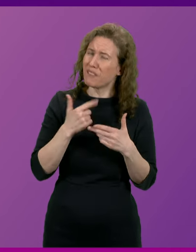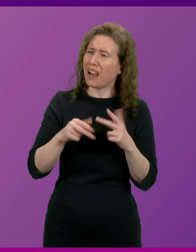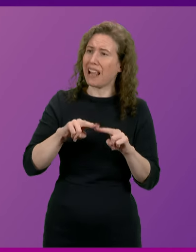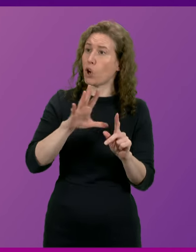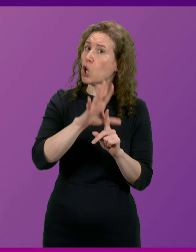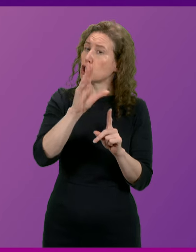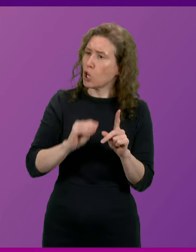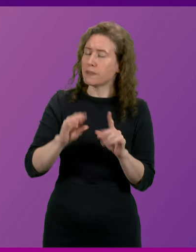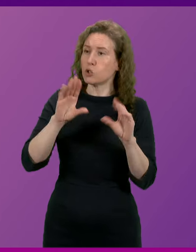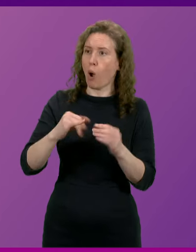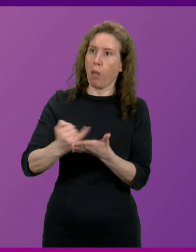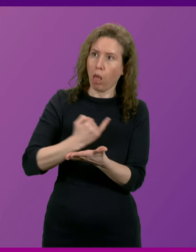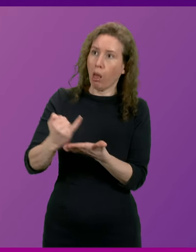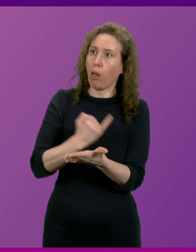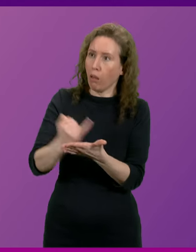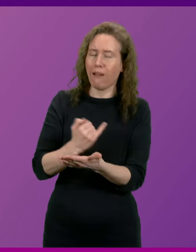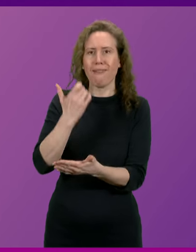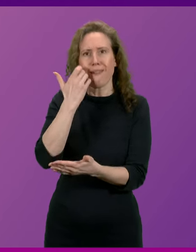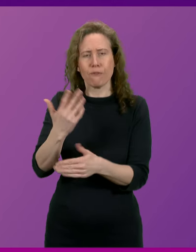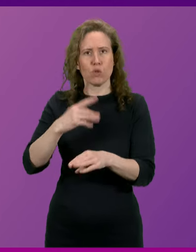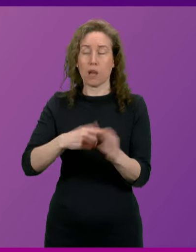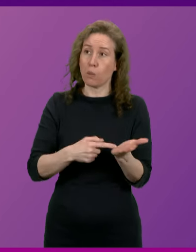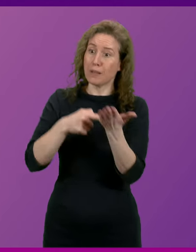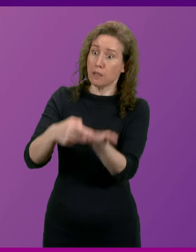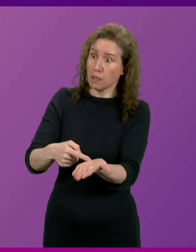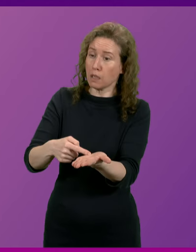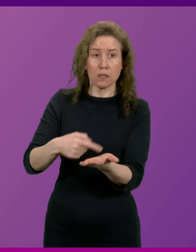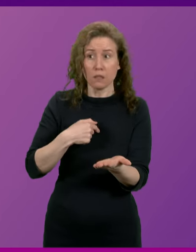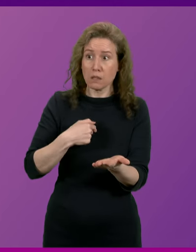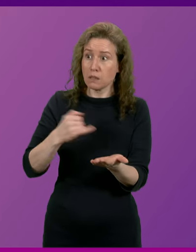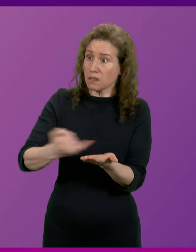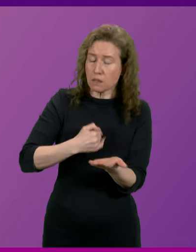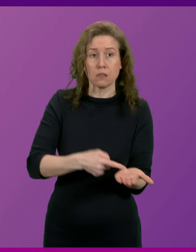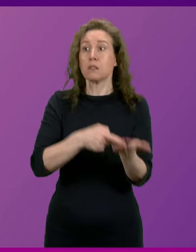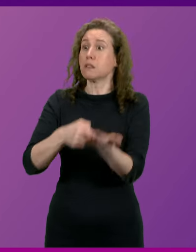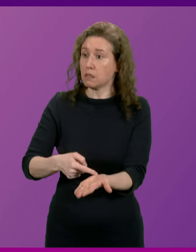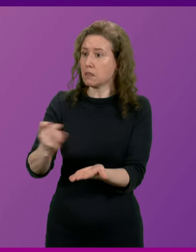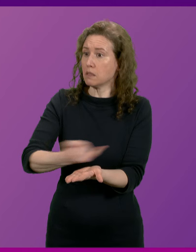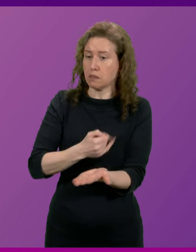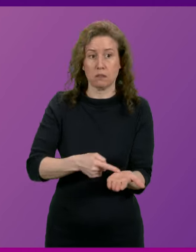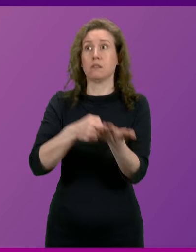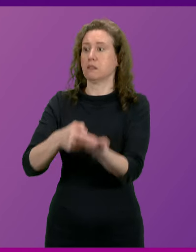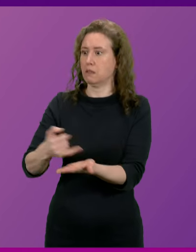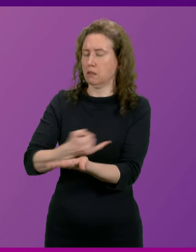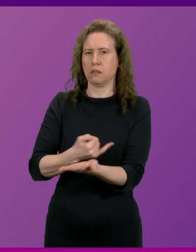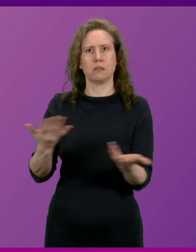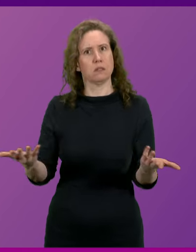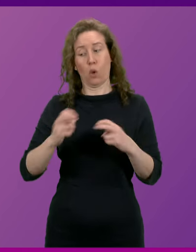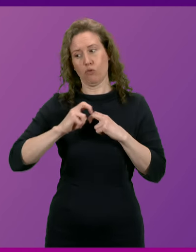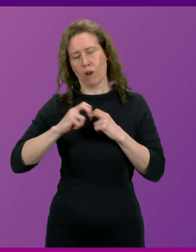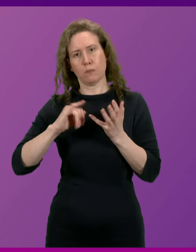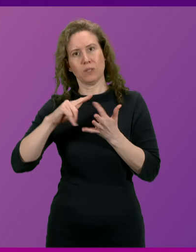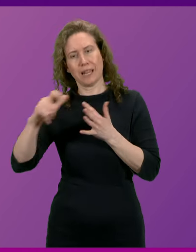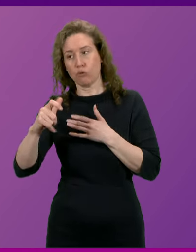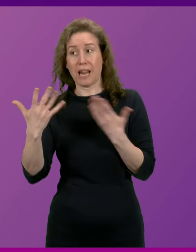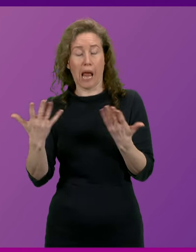the Conservatives didn't oppose every single measure we bring forward to tackle the climate crisis. of course, the Transport Secretary, or indeed